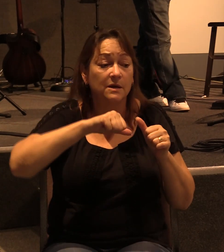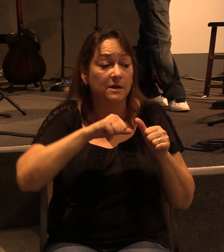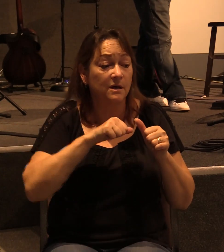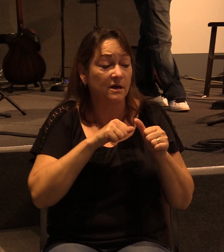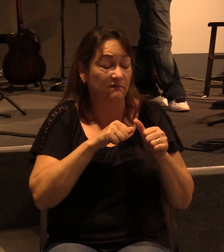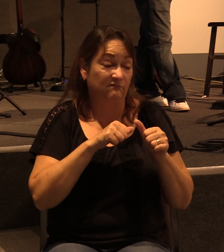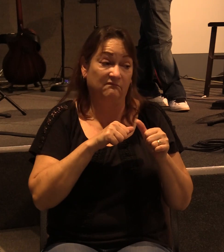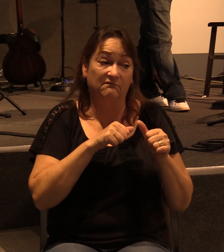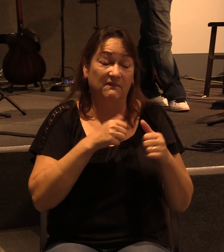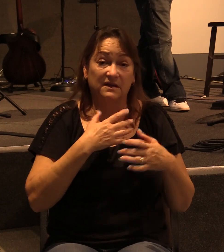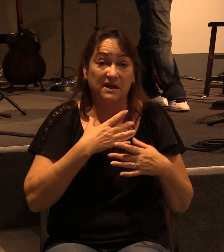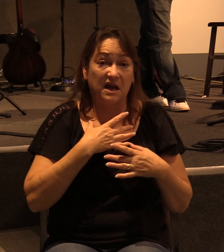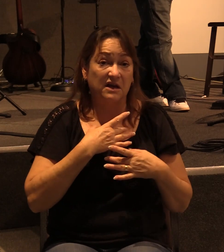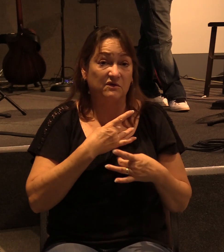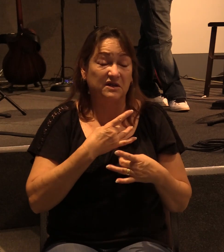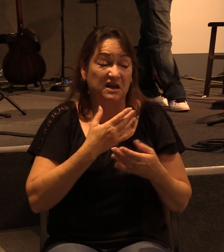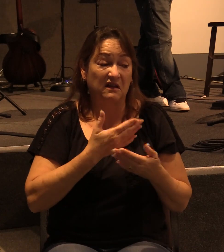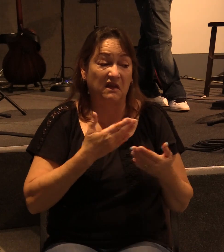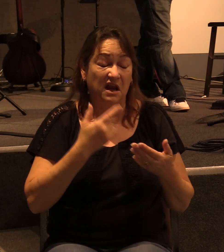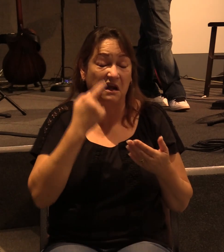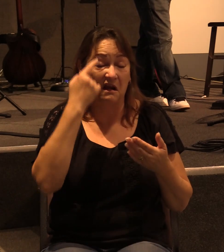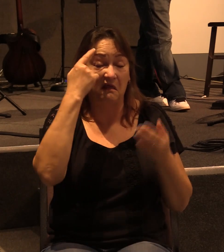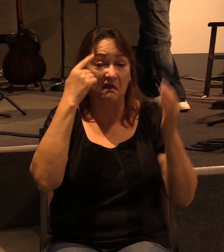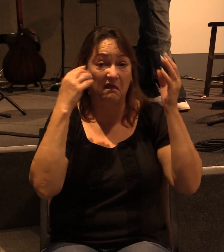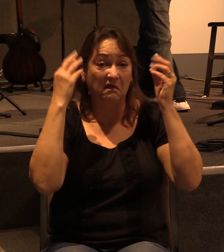it's kind of an interesting thing to think about.